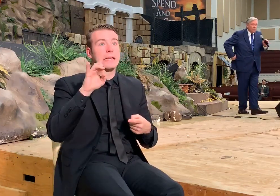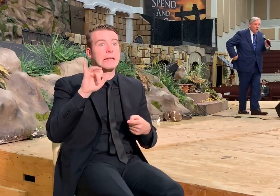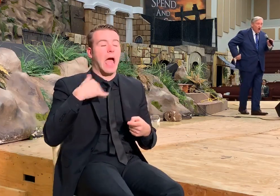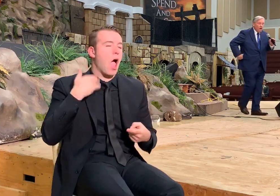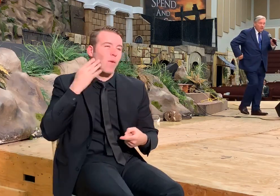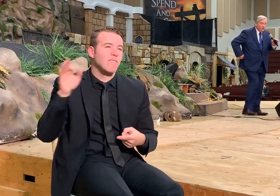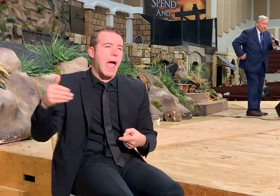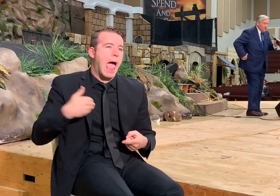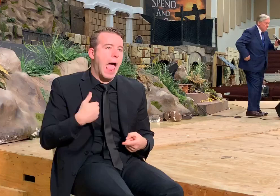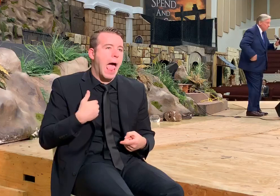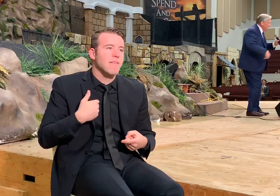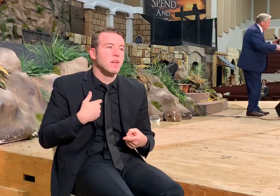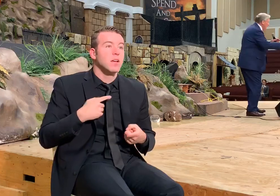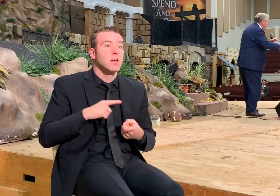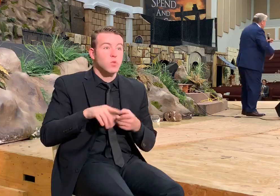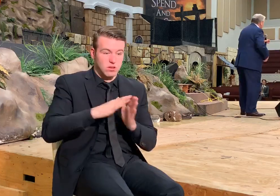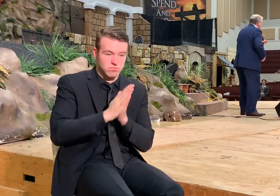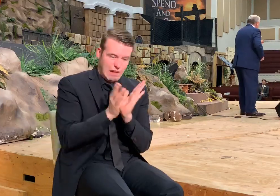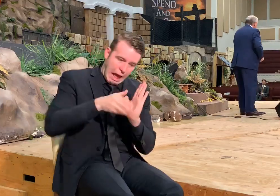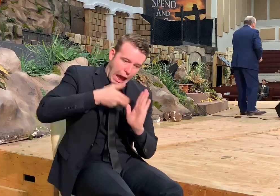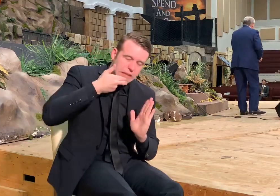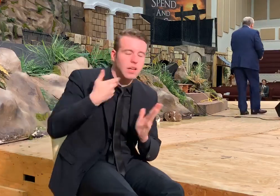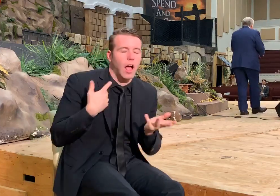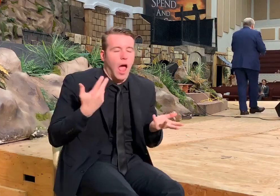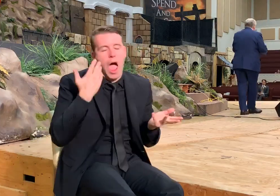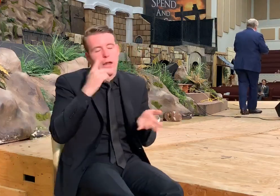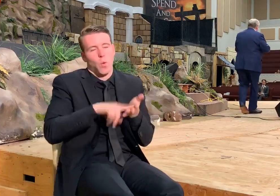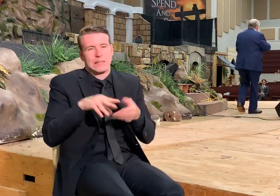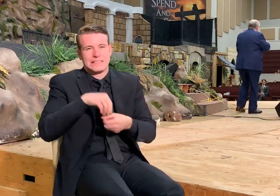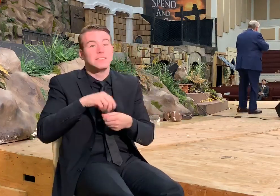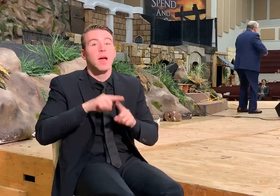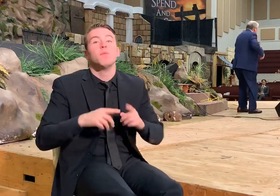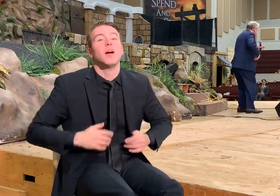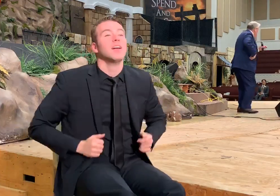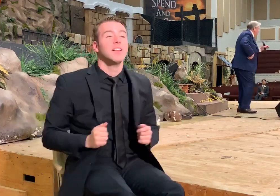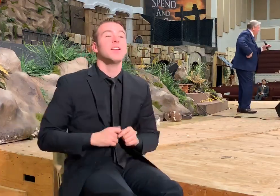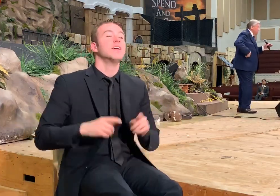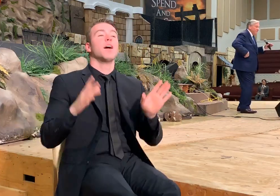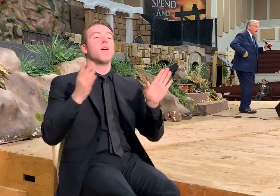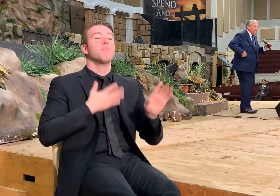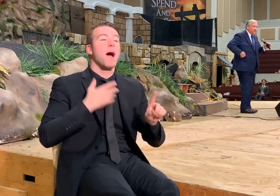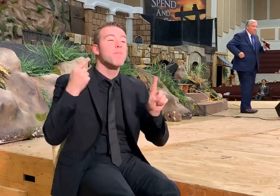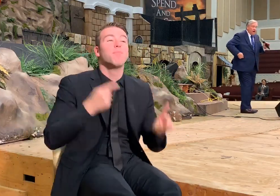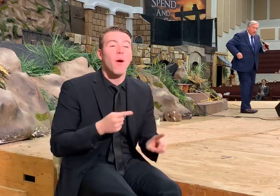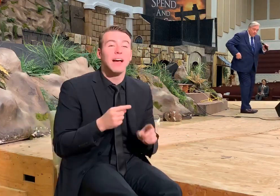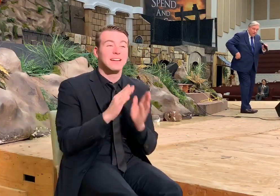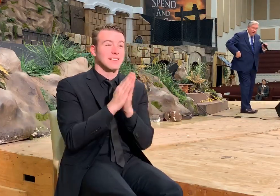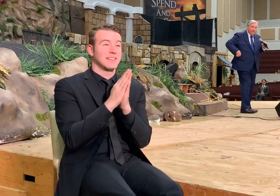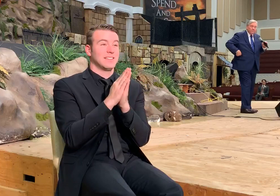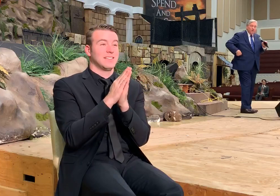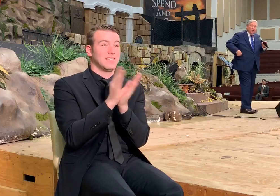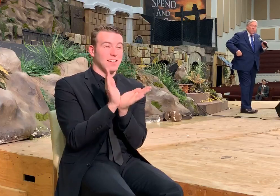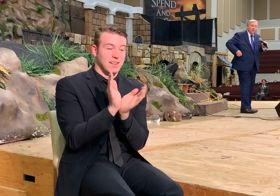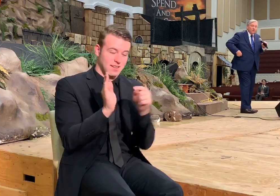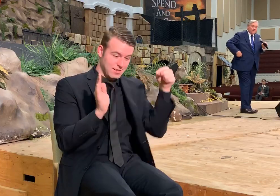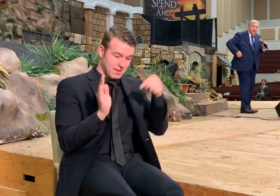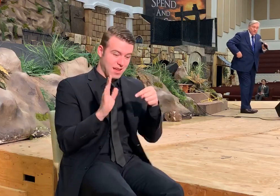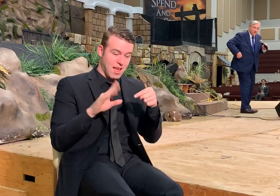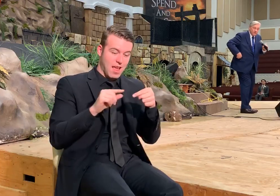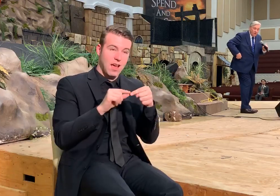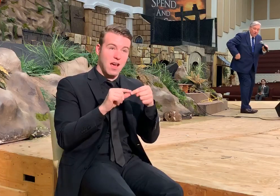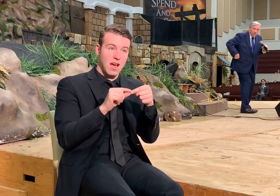You can eat them raw. Eat those kidneys. But anyway. And then to make it feel better that the pearl,